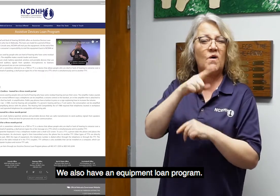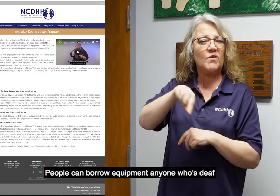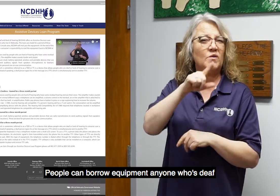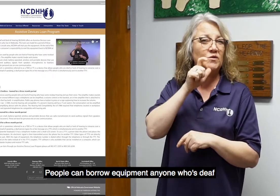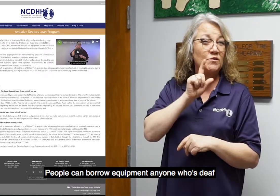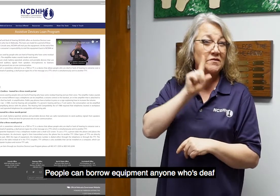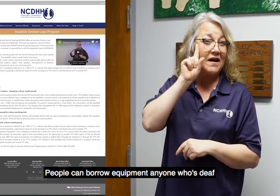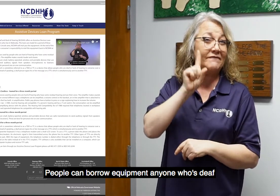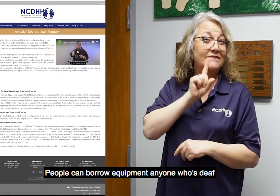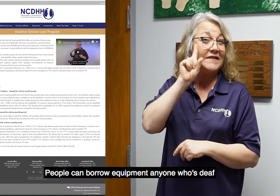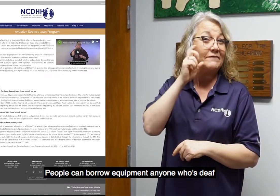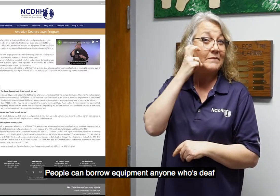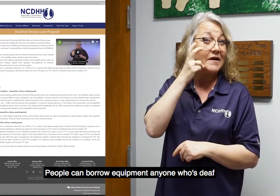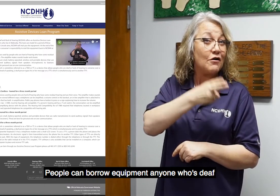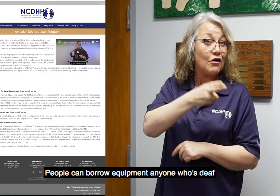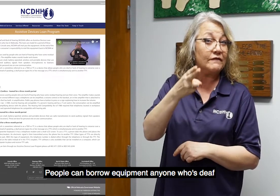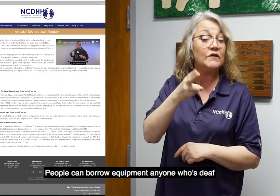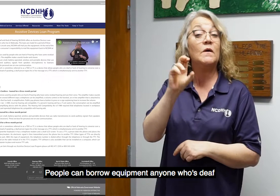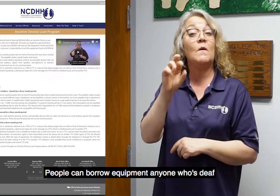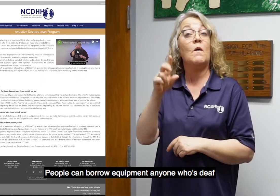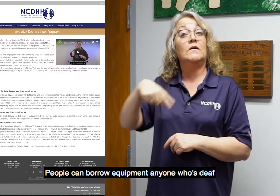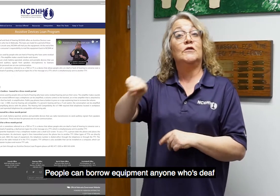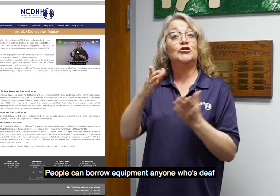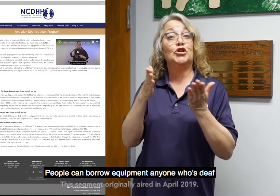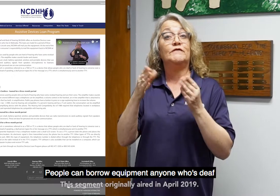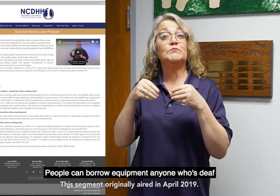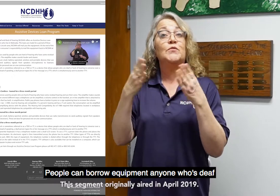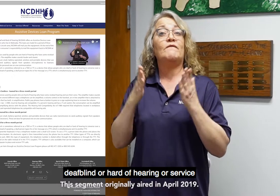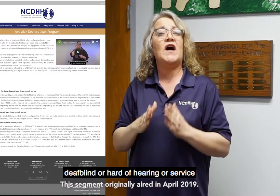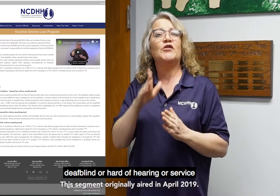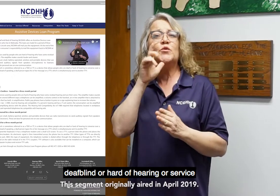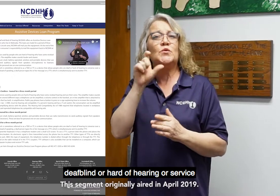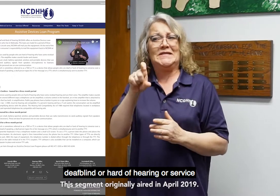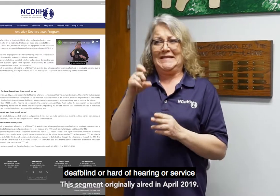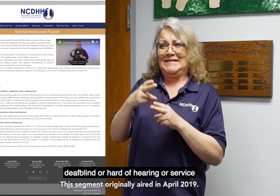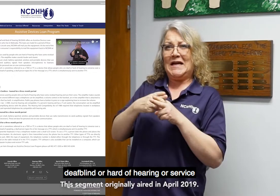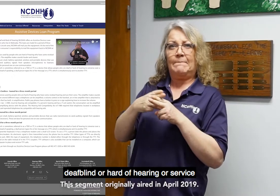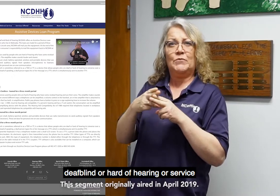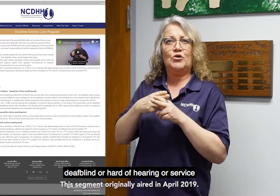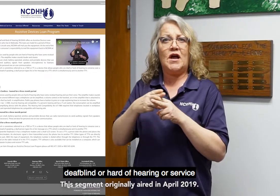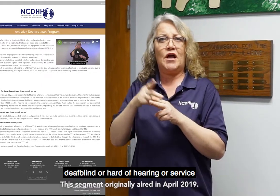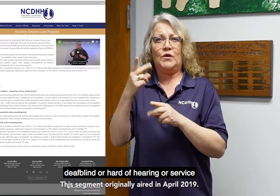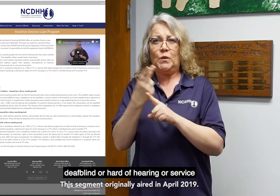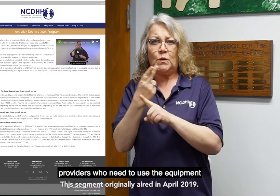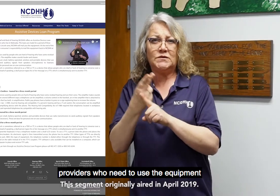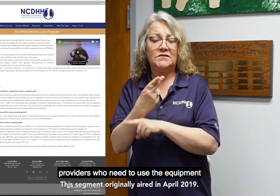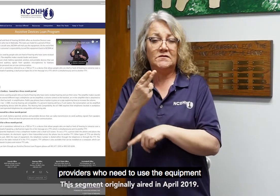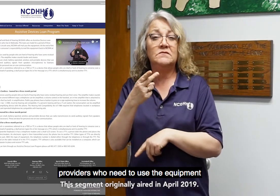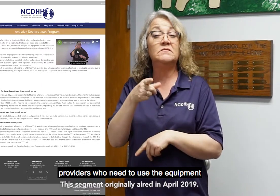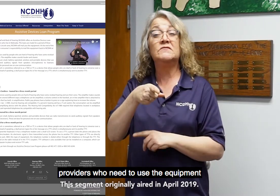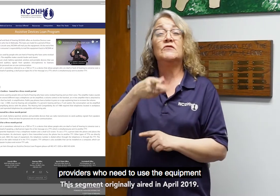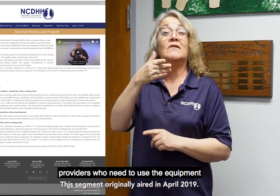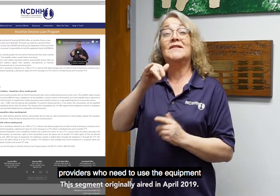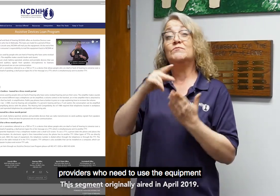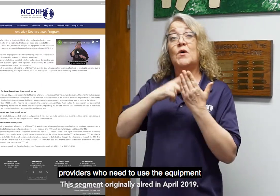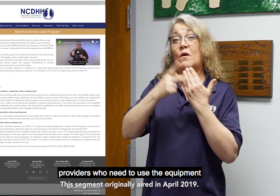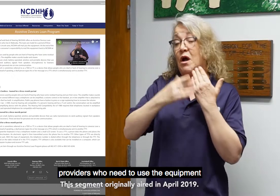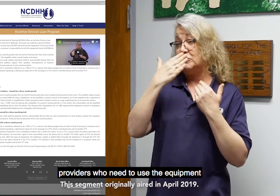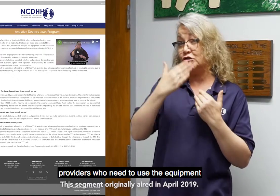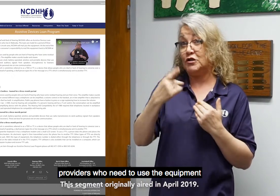People can borrow equipment. Anyone who's deaf, deaf, blind, or hard of hearing, or service providers who need to use the equipment